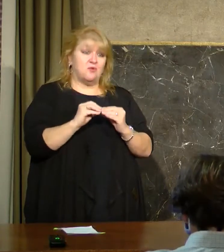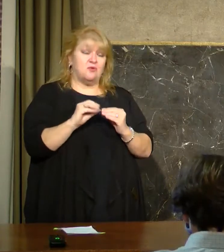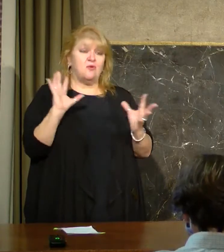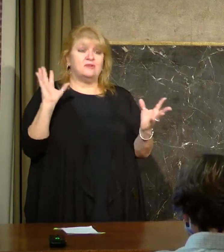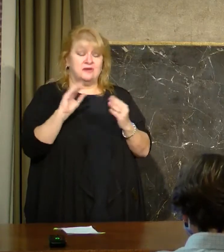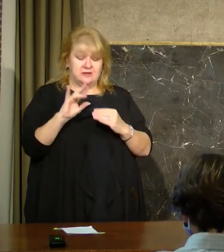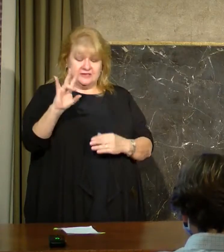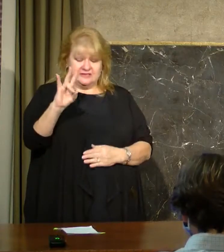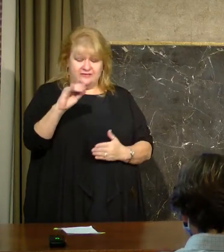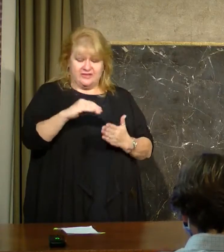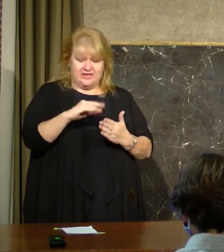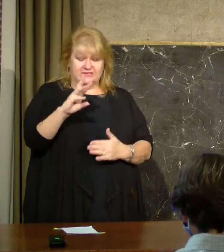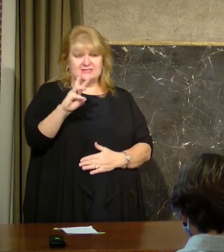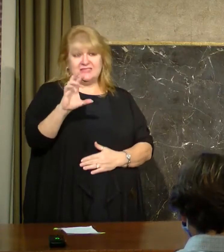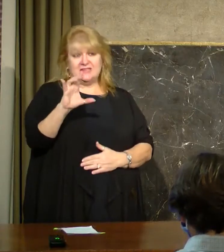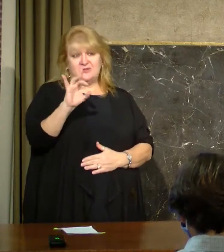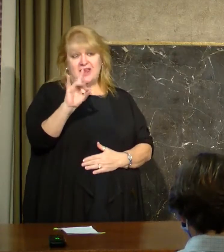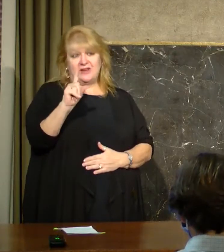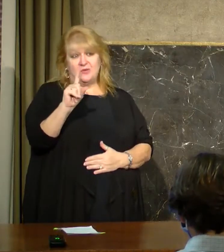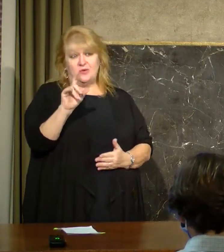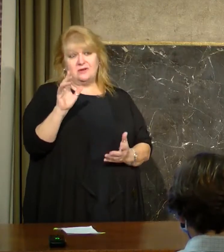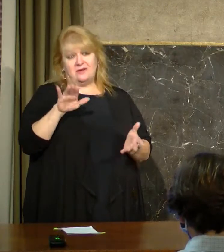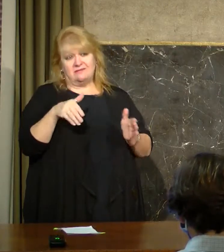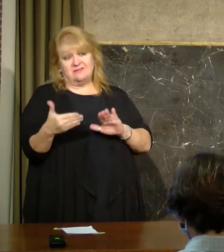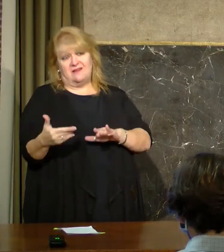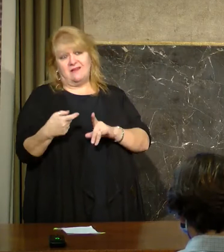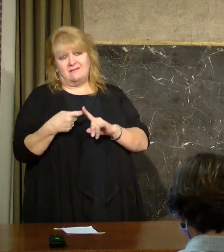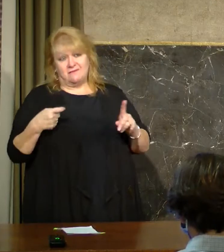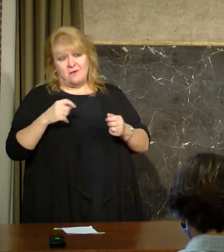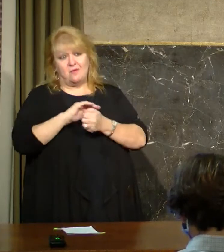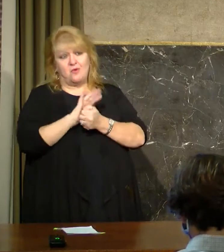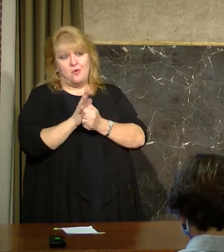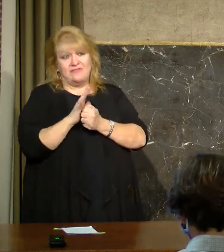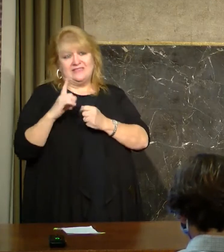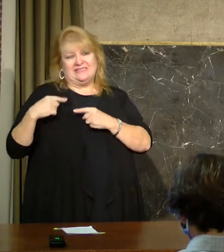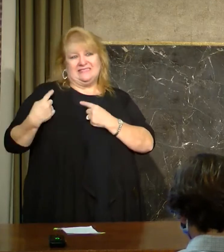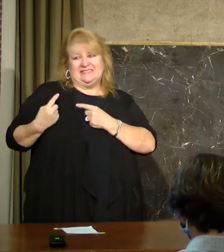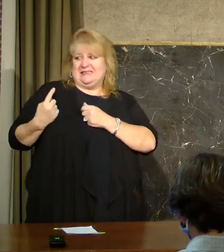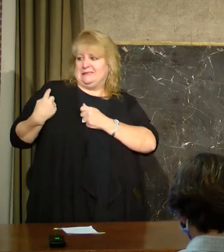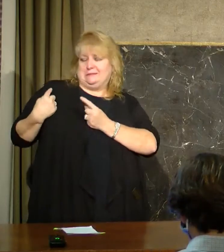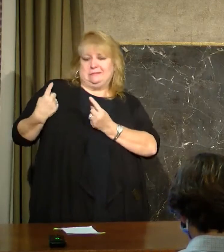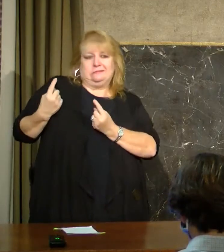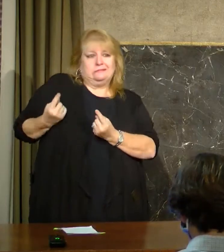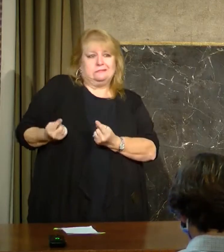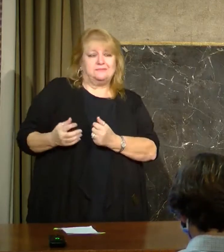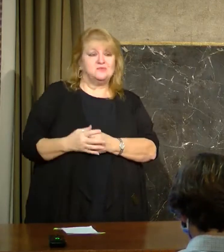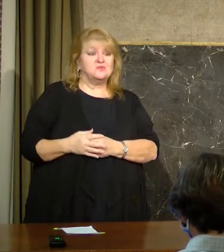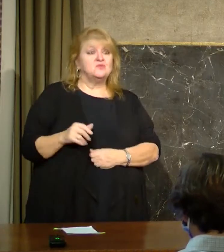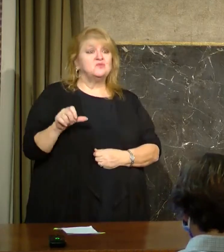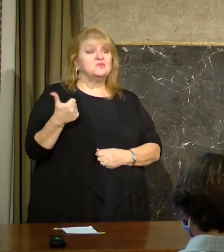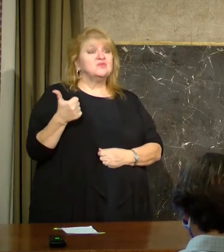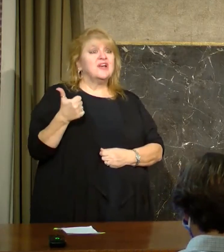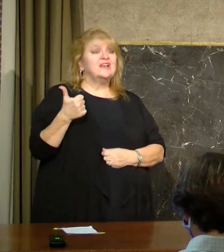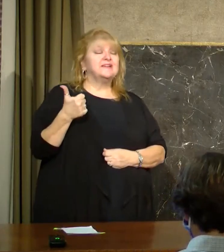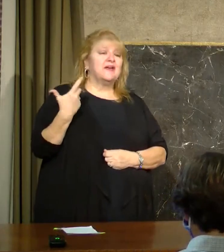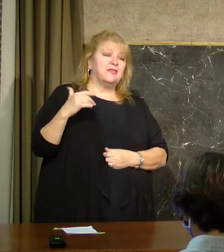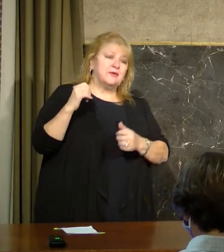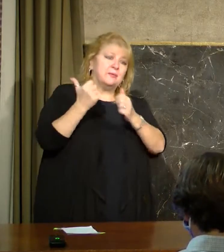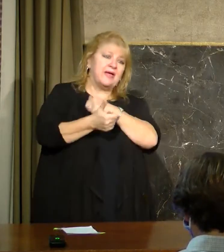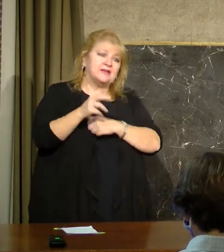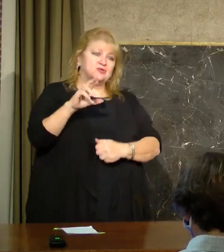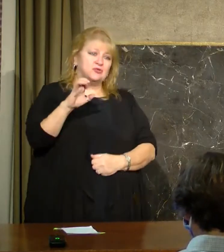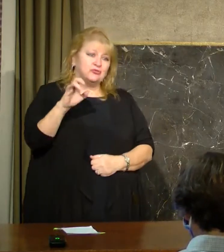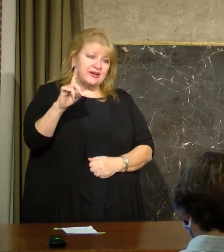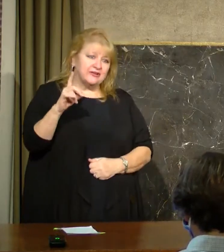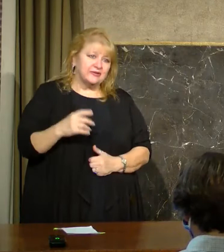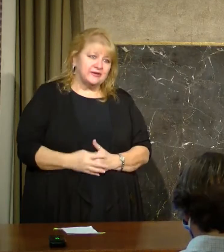,681 COVID-19 deaths since the start of the pandemic. Another record we're reporting today is we